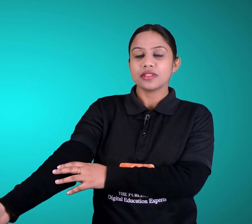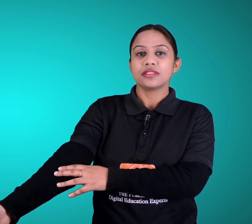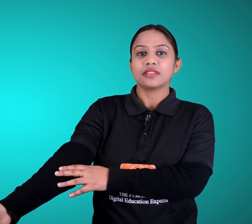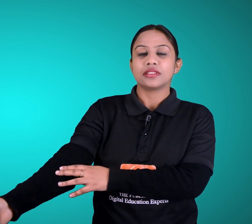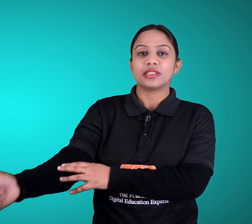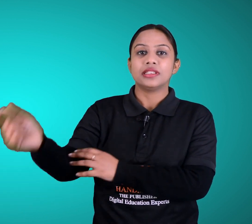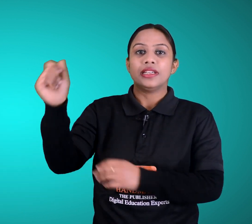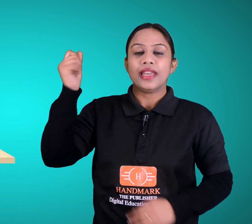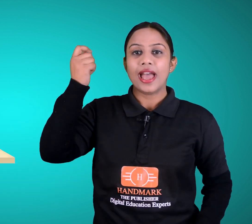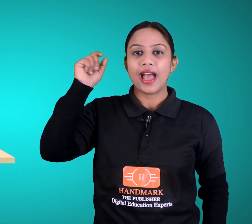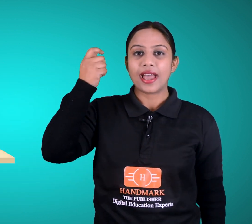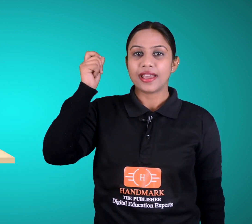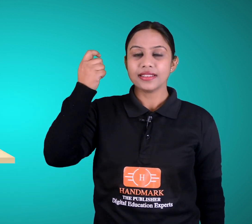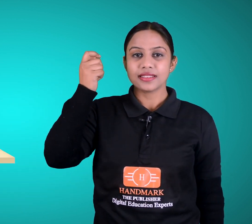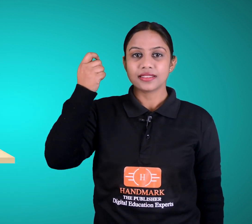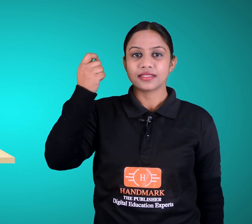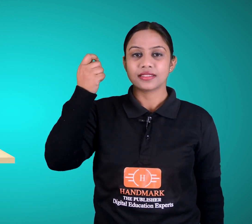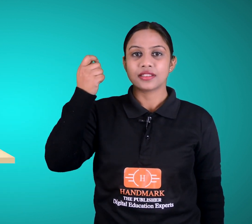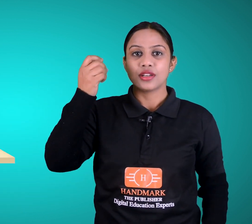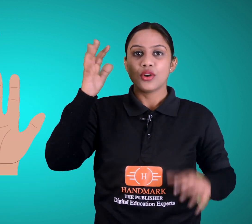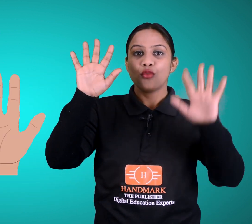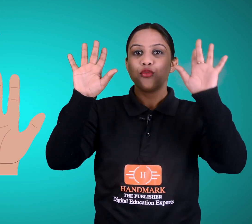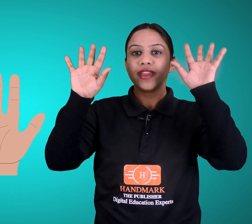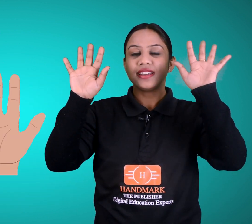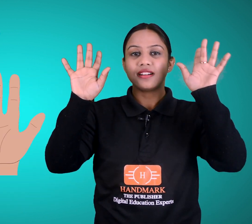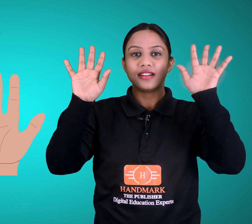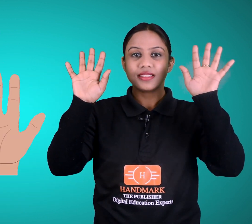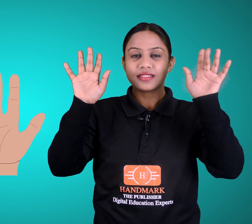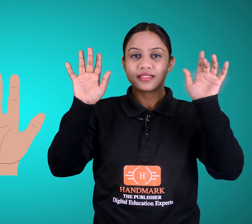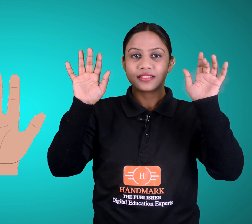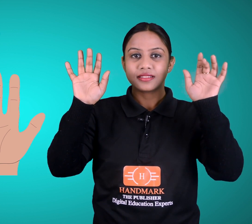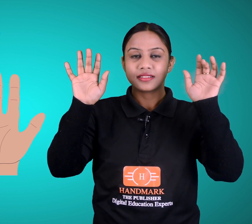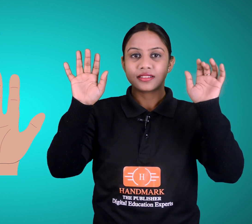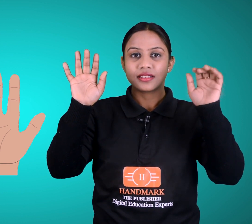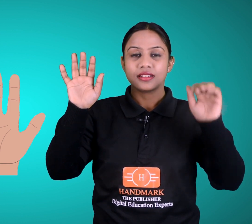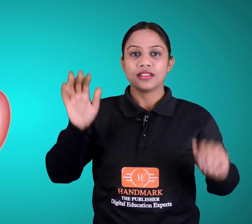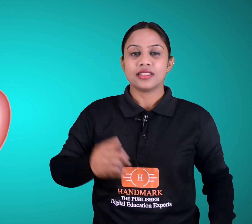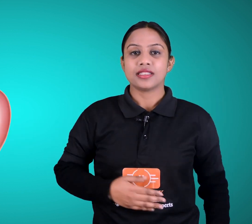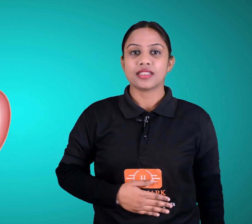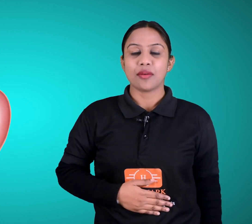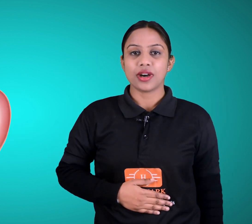hands fingers stomach